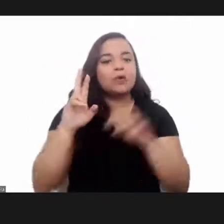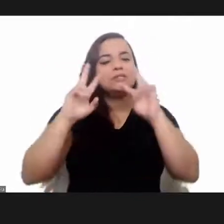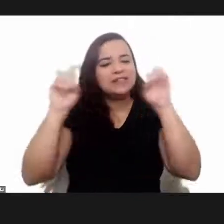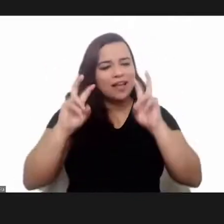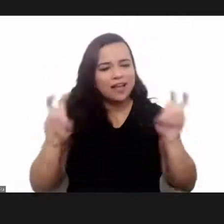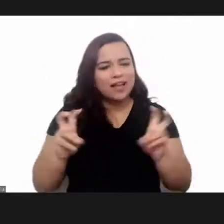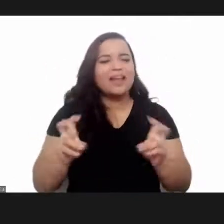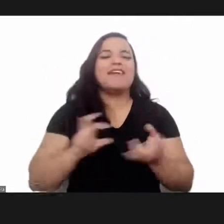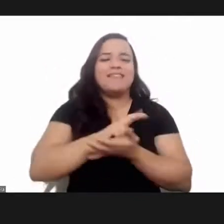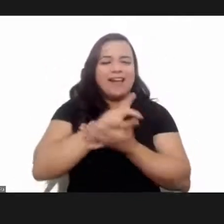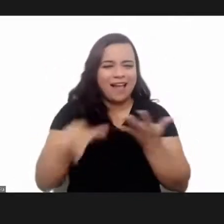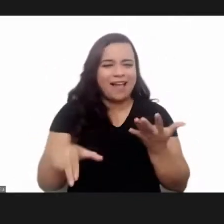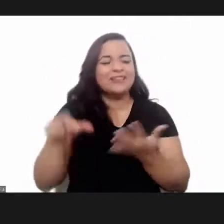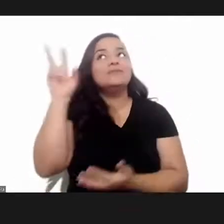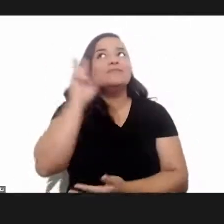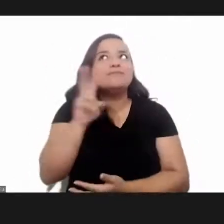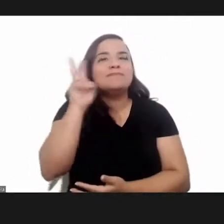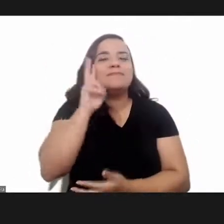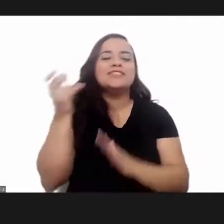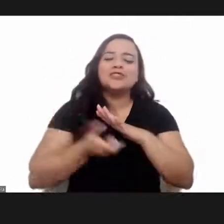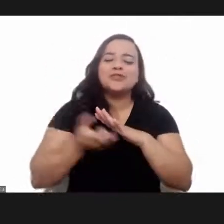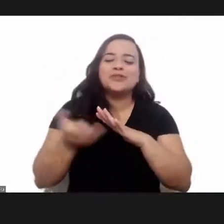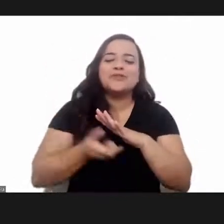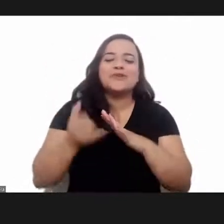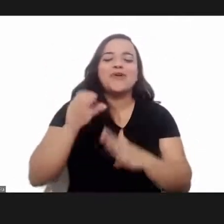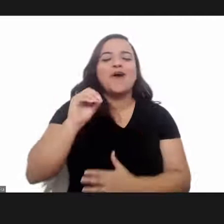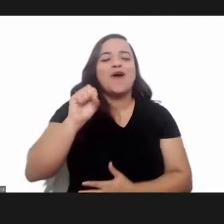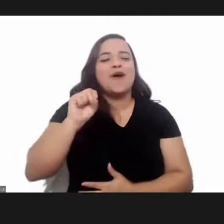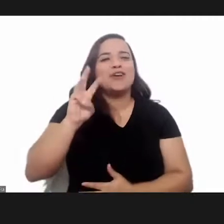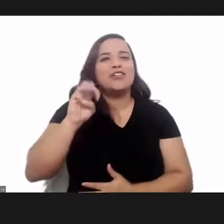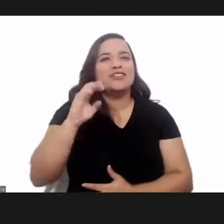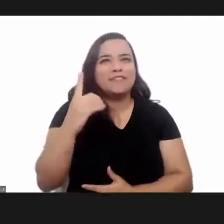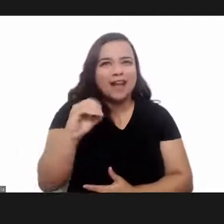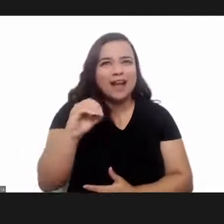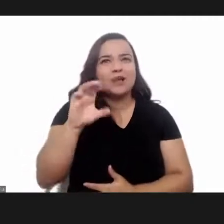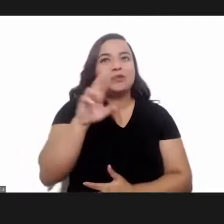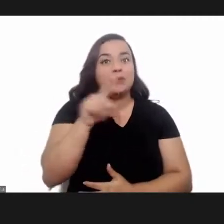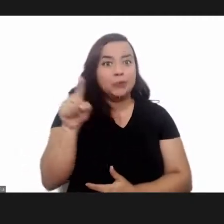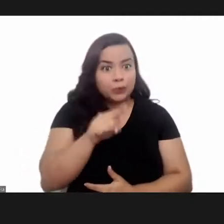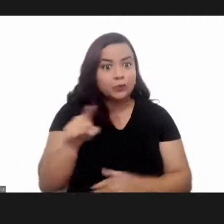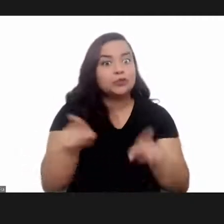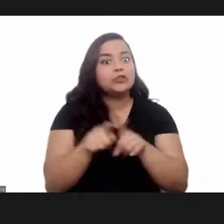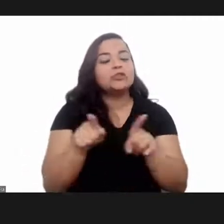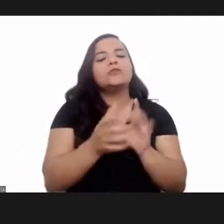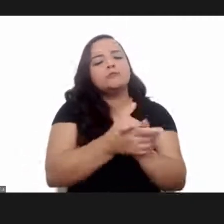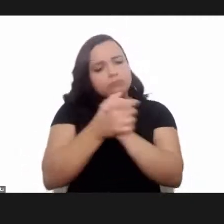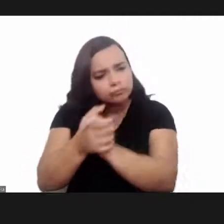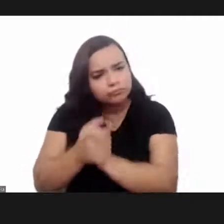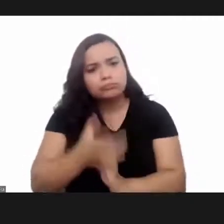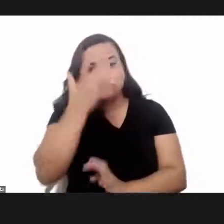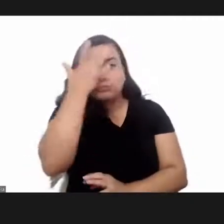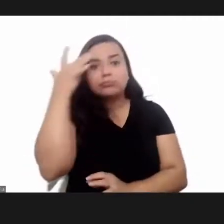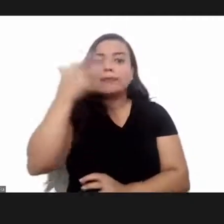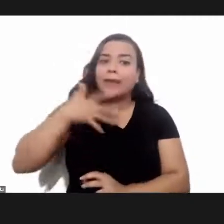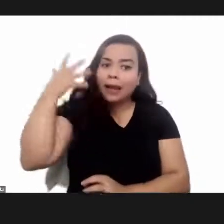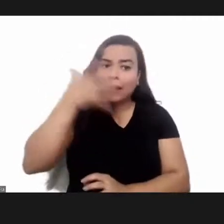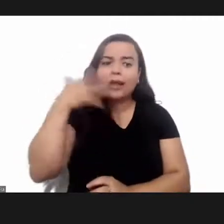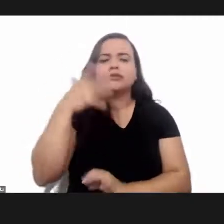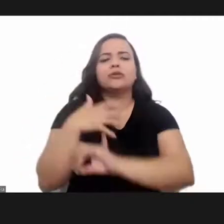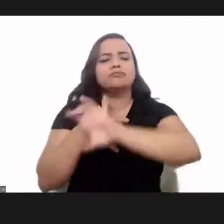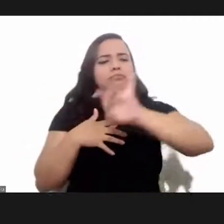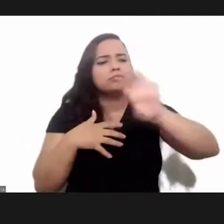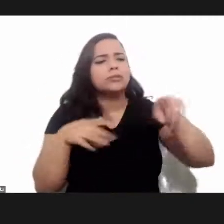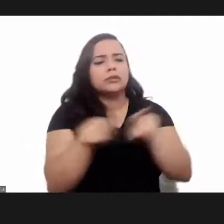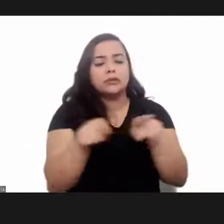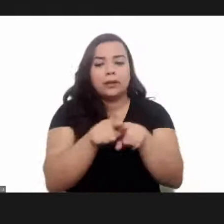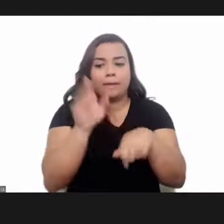series and the memories of Osvaldo Cruz, the journal, and to greet the speakers and organizers of the